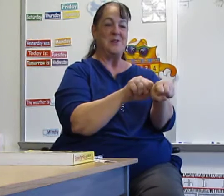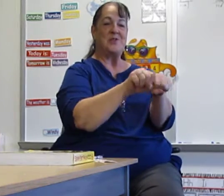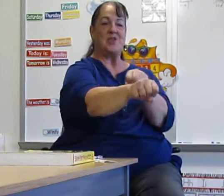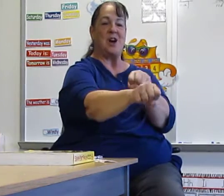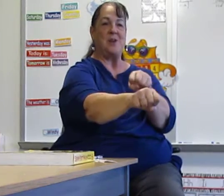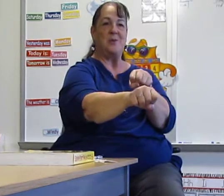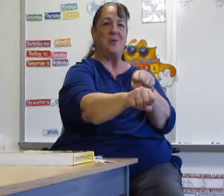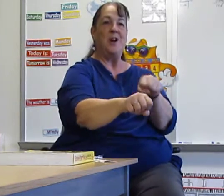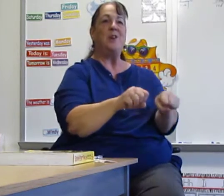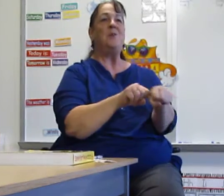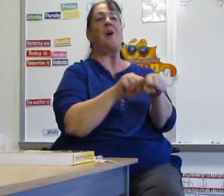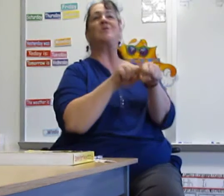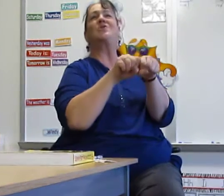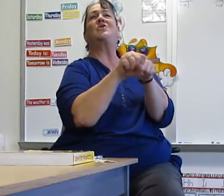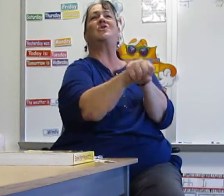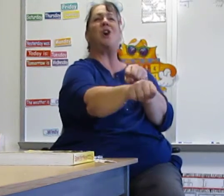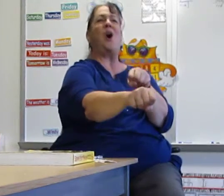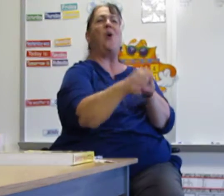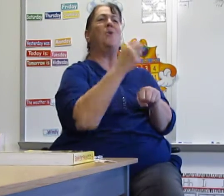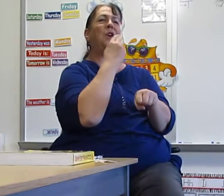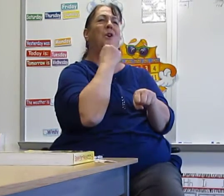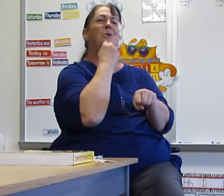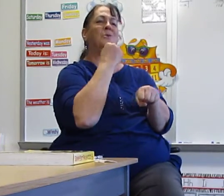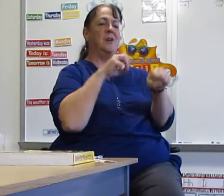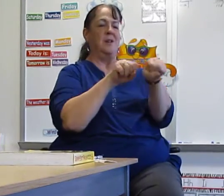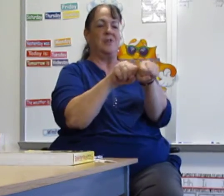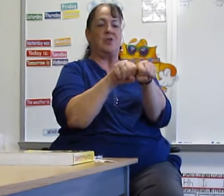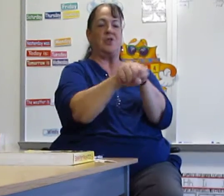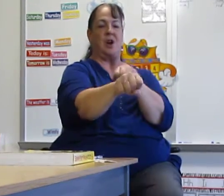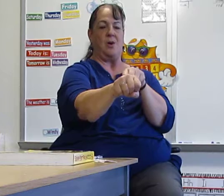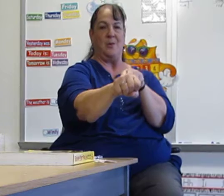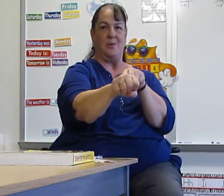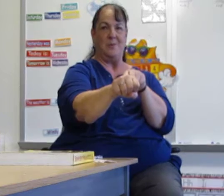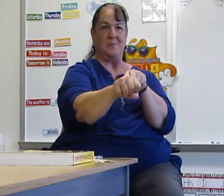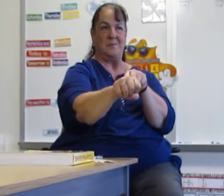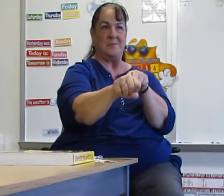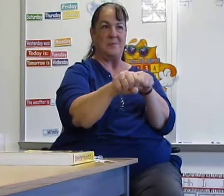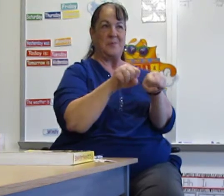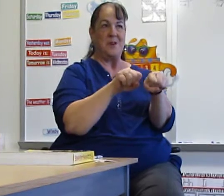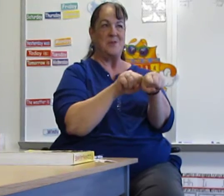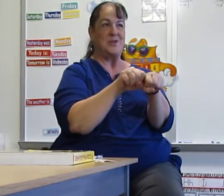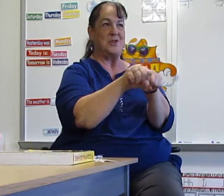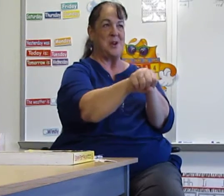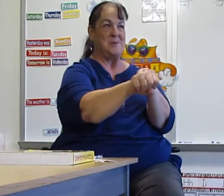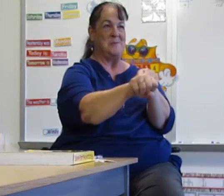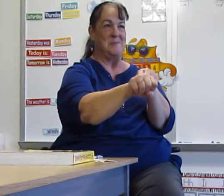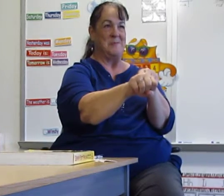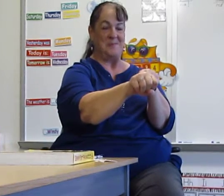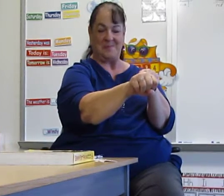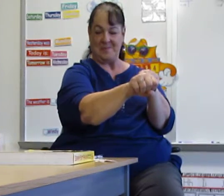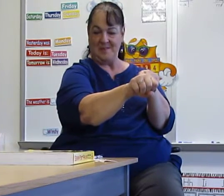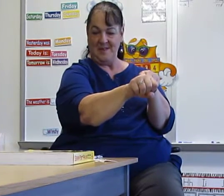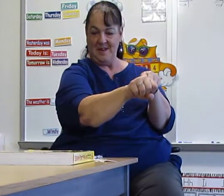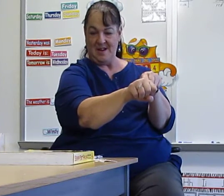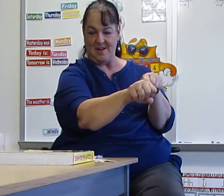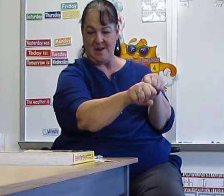So. You are so cute. So. So. Alright.